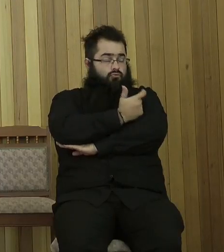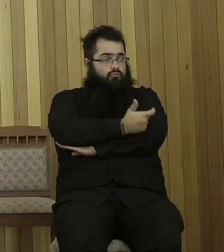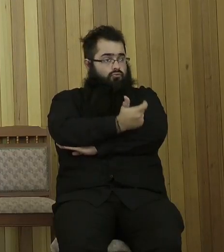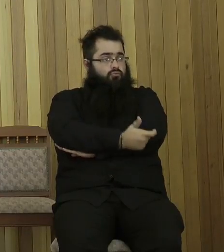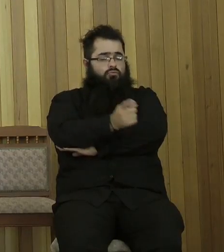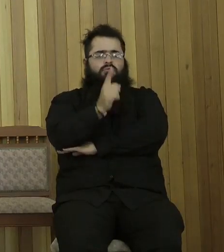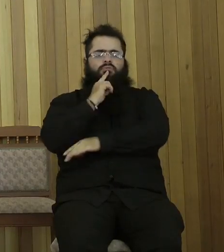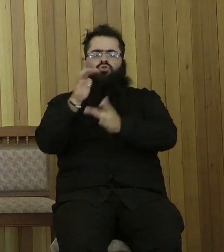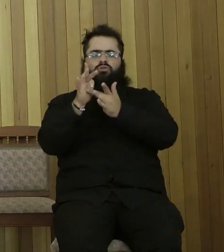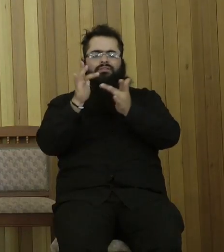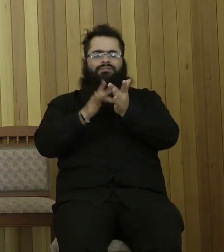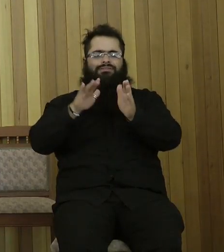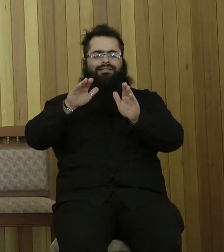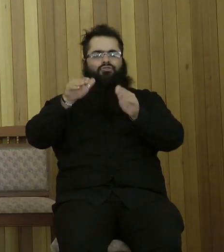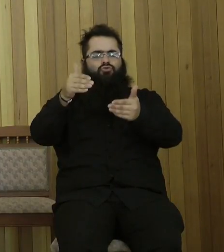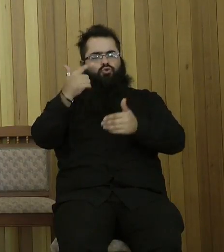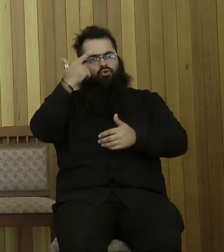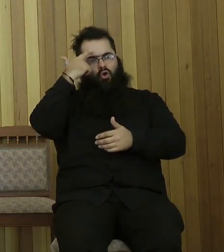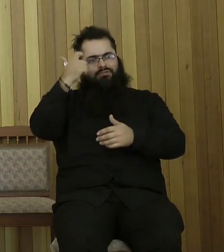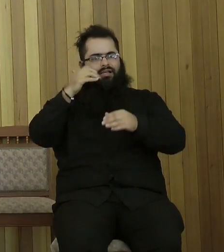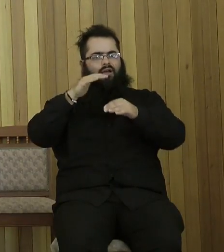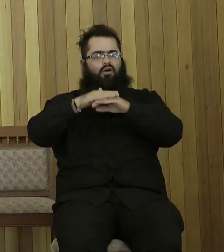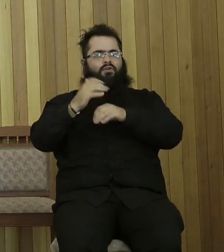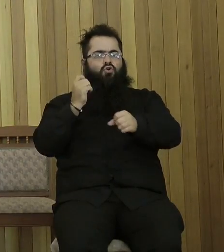introduced the idea of God being a Father to His people.